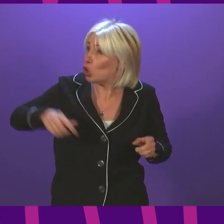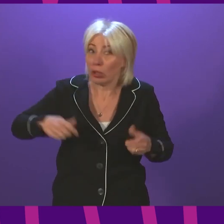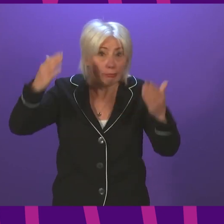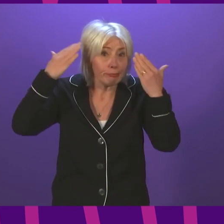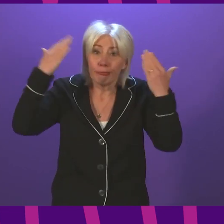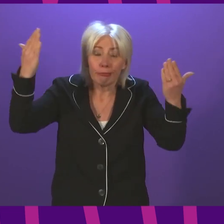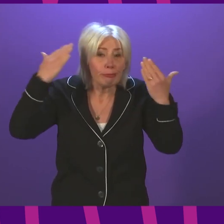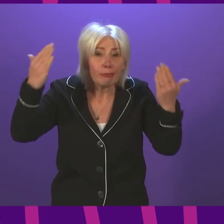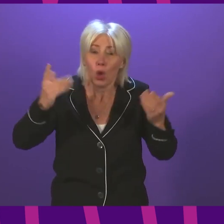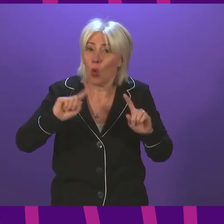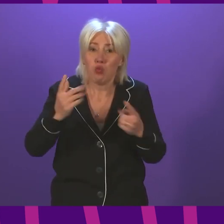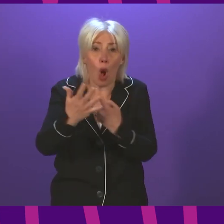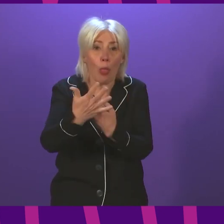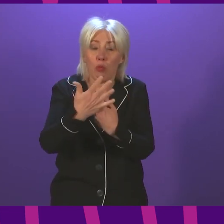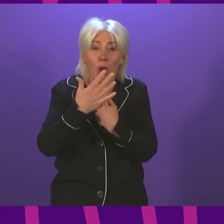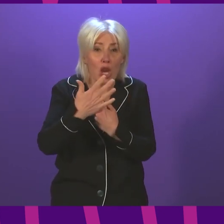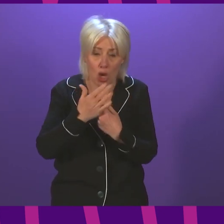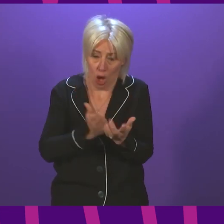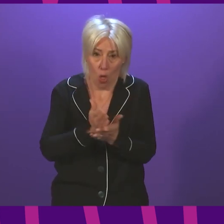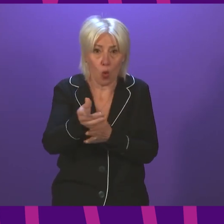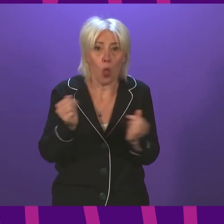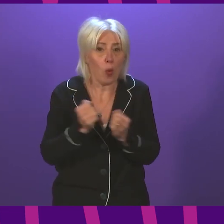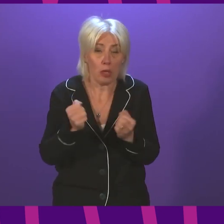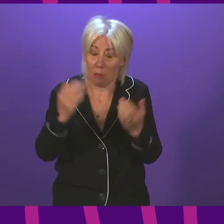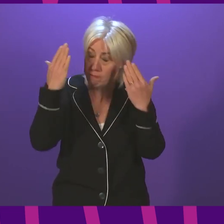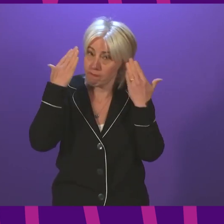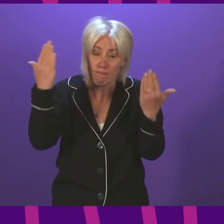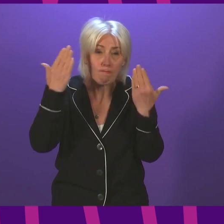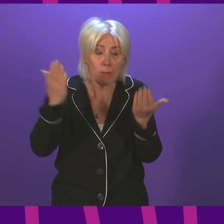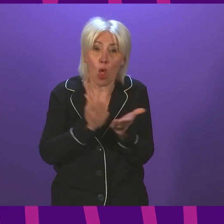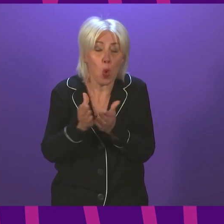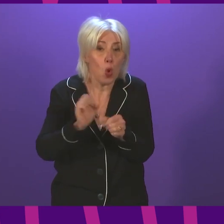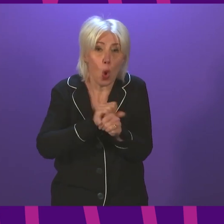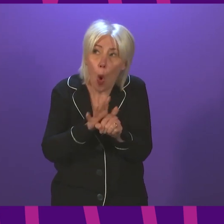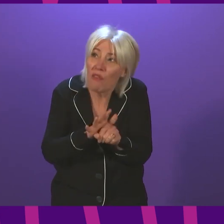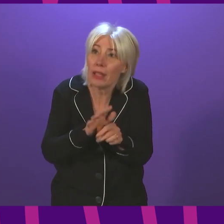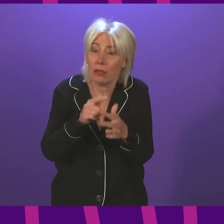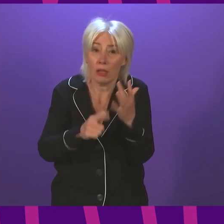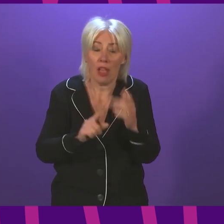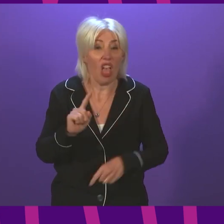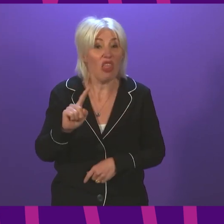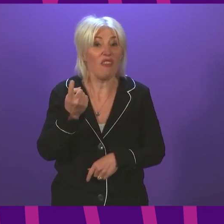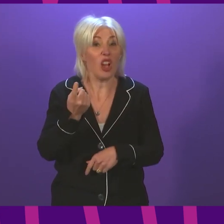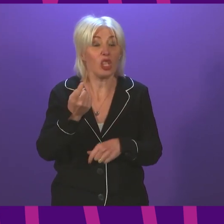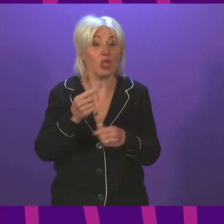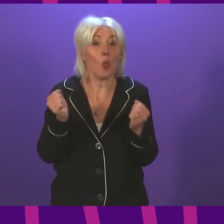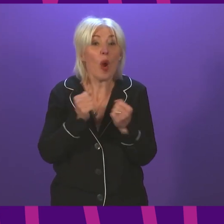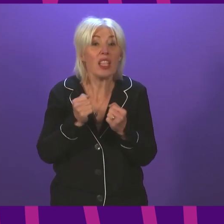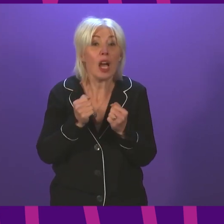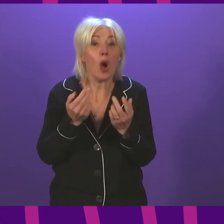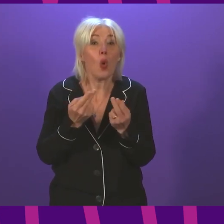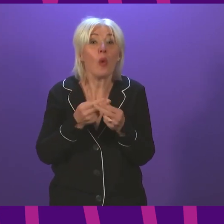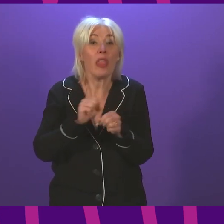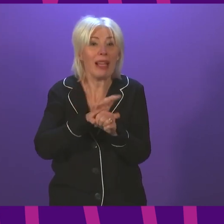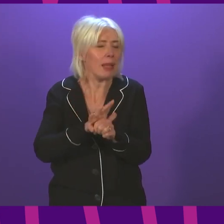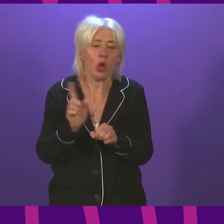what pressure we are going to be under over this coming winter from COVID. This is not the first winter we've lived through this pandemic, but